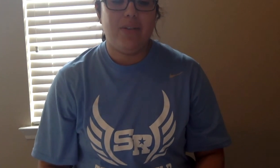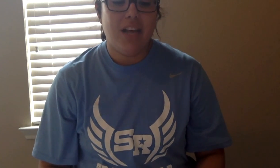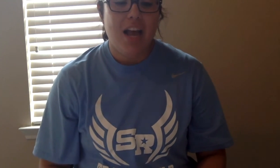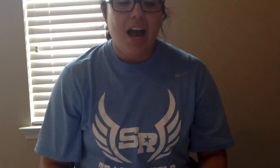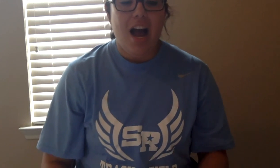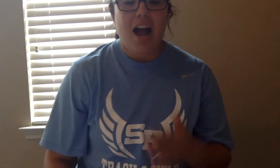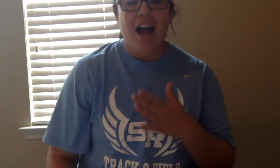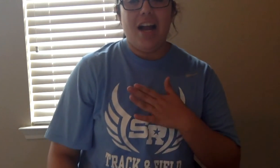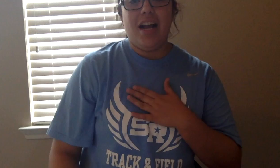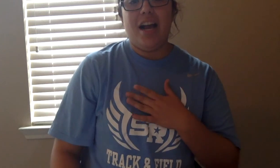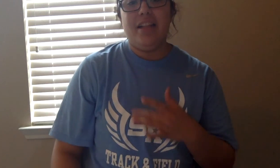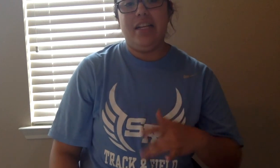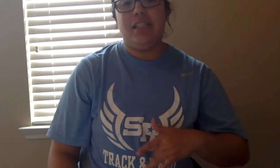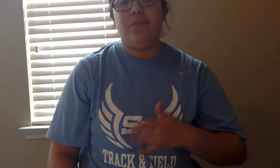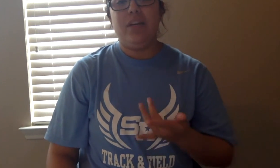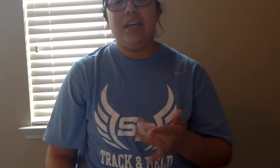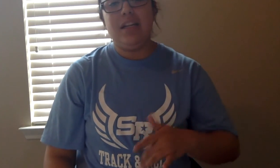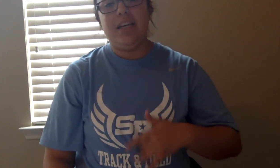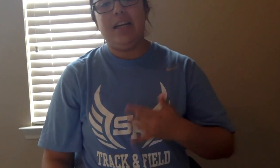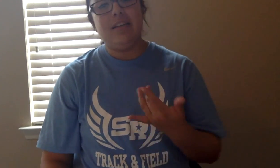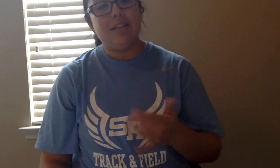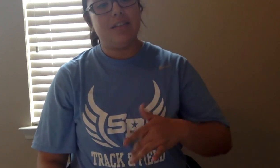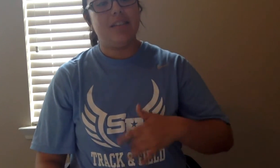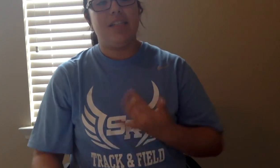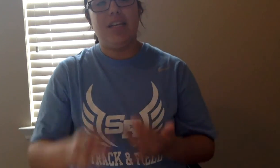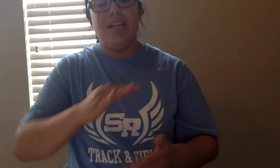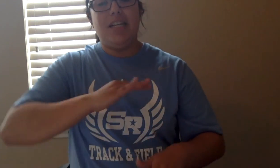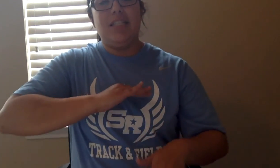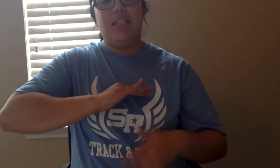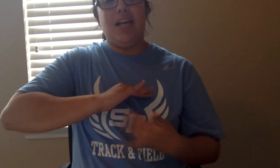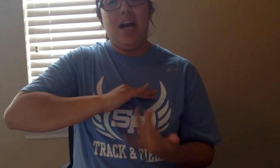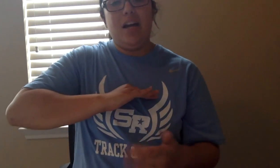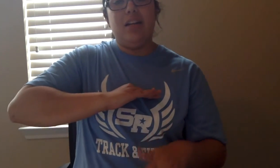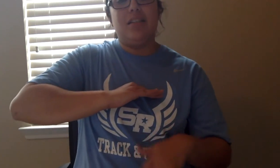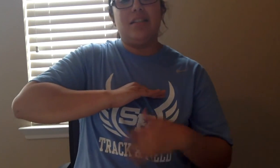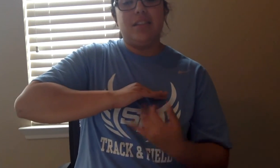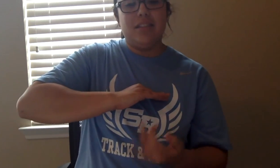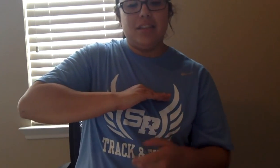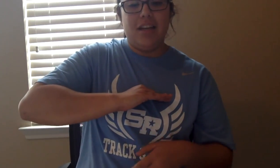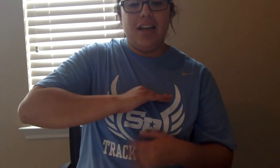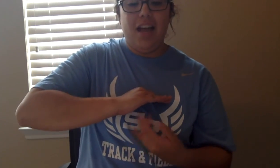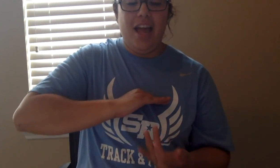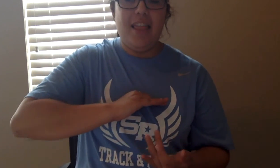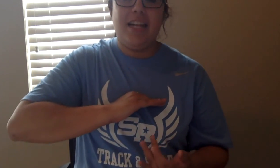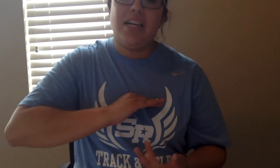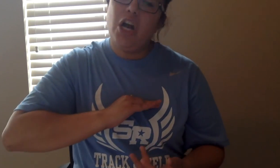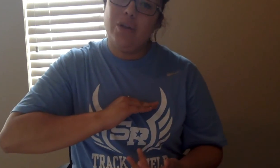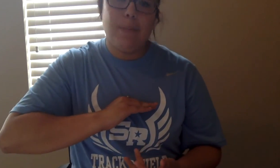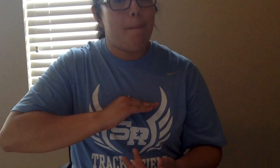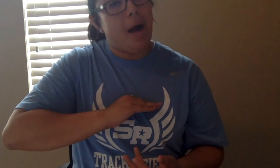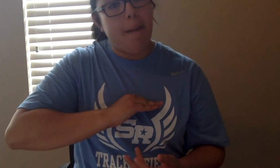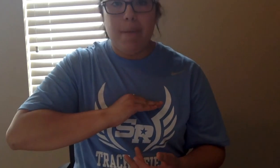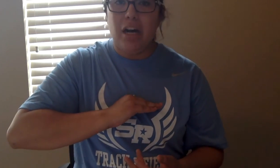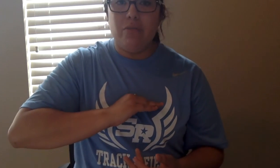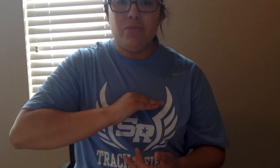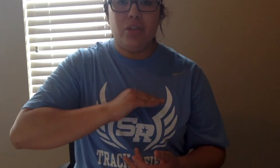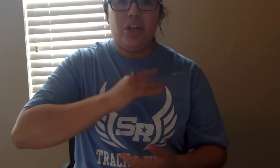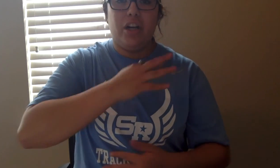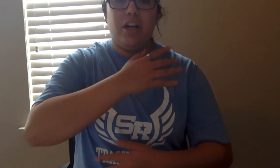I've got this feeling inside and then it goes my bones so you're gonna